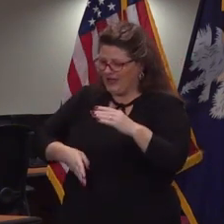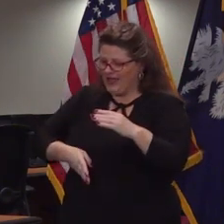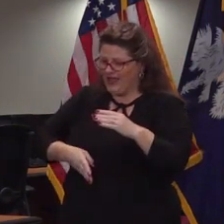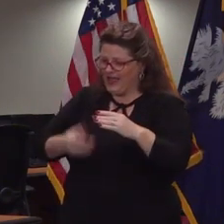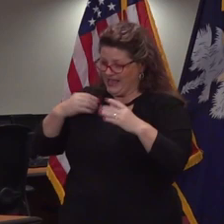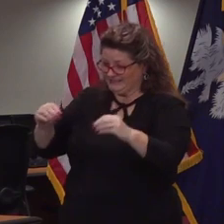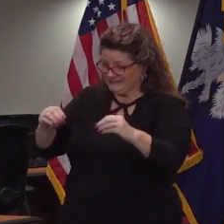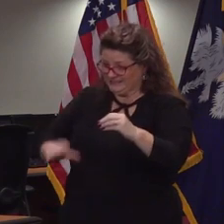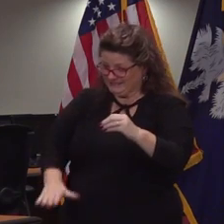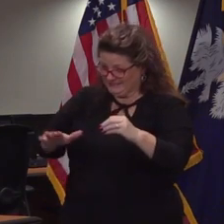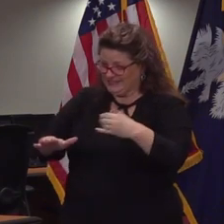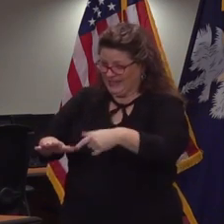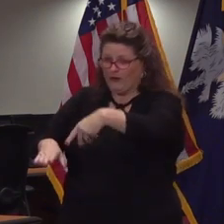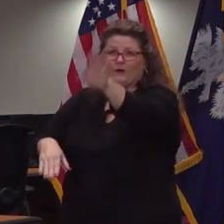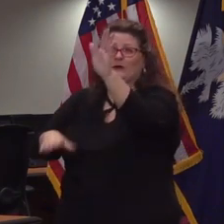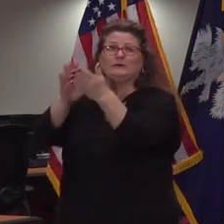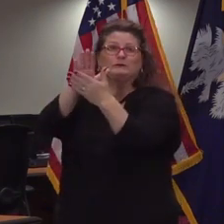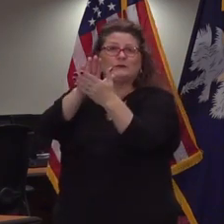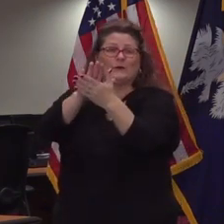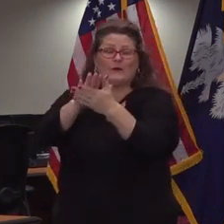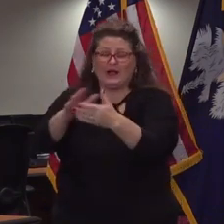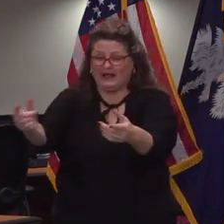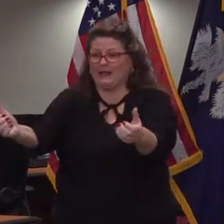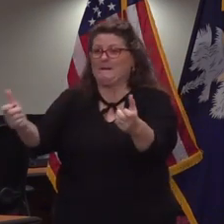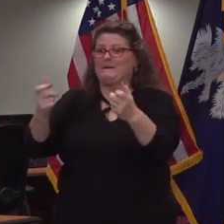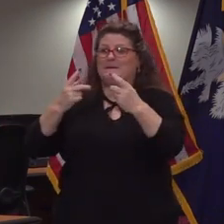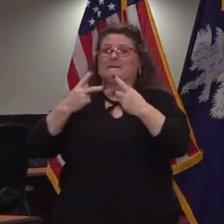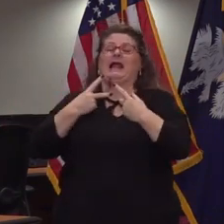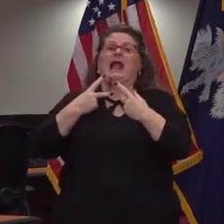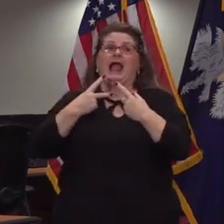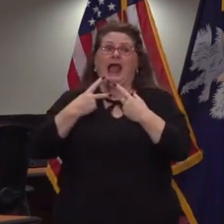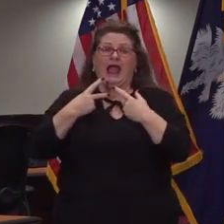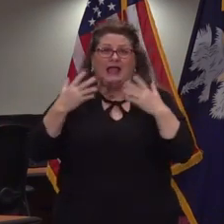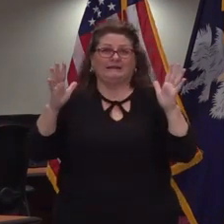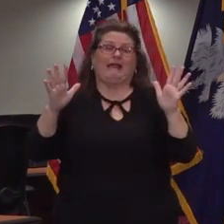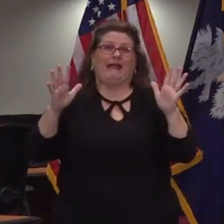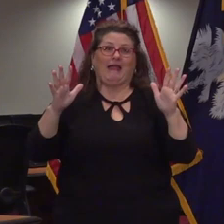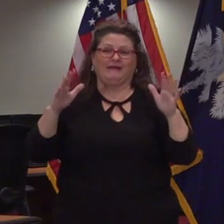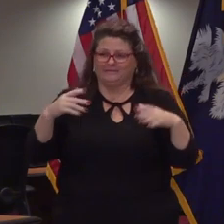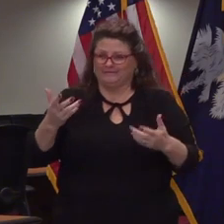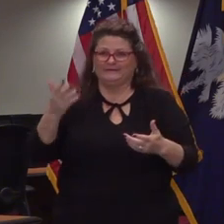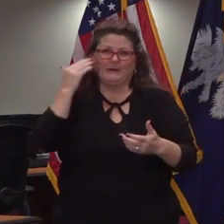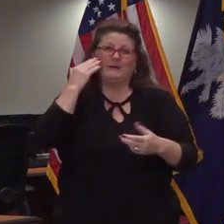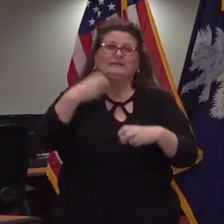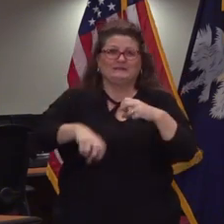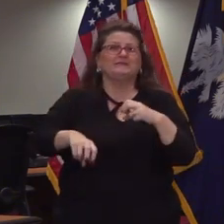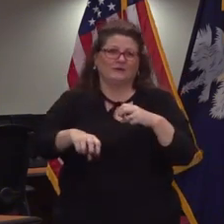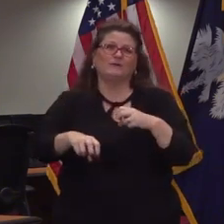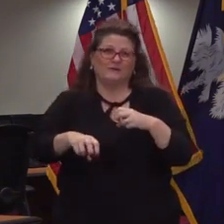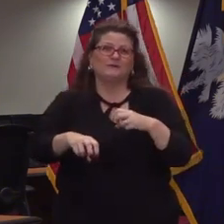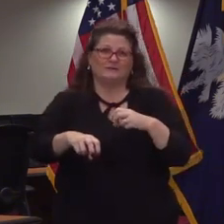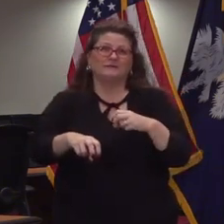who've learned that they were back into it we know it's been difficult we know particularly with the